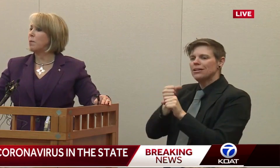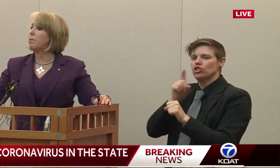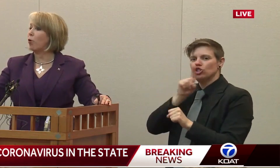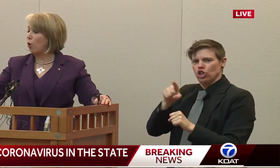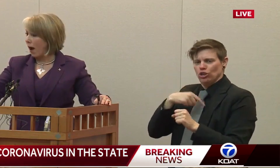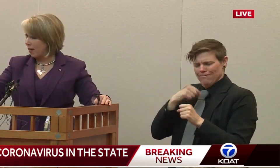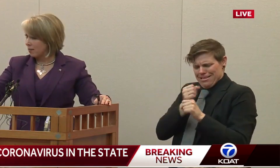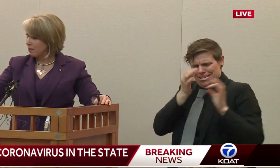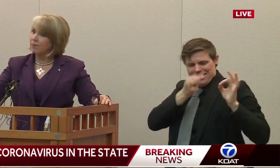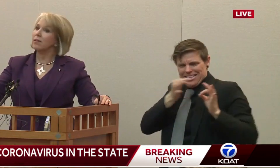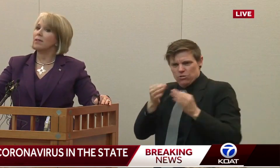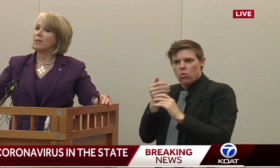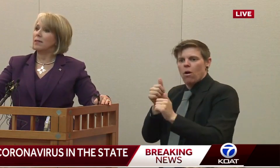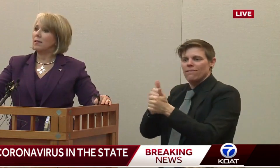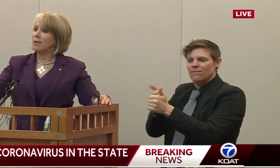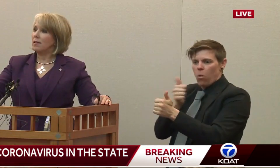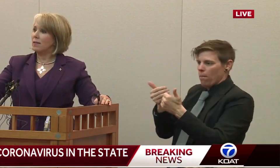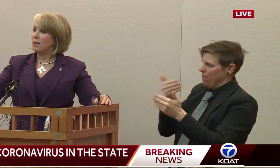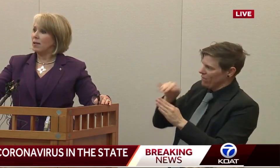is intended to be proactive.